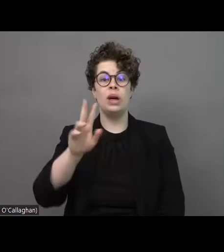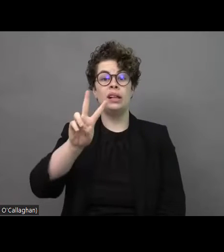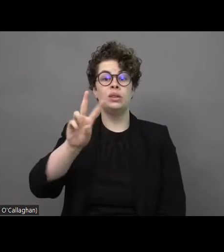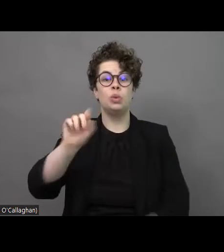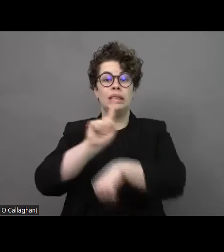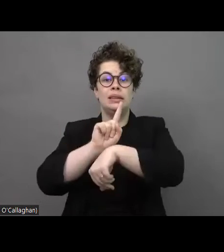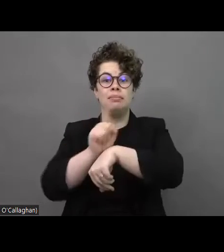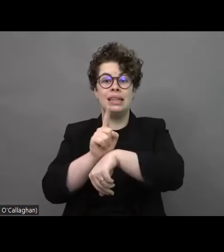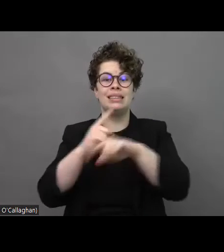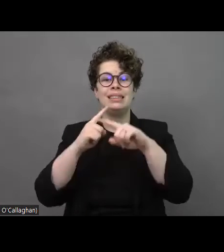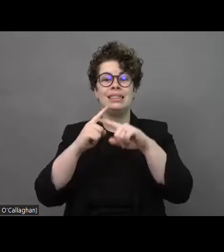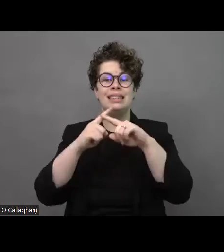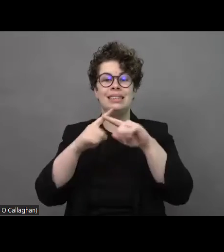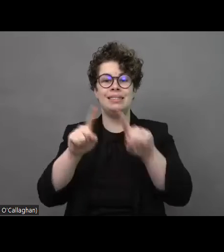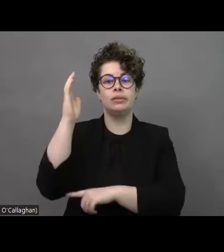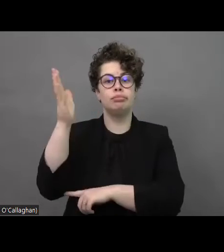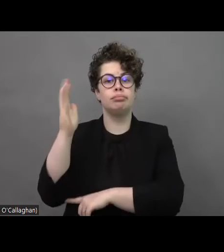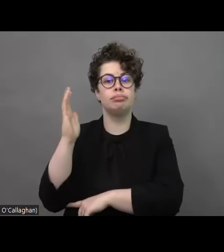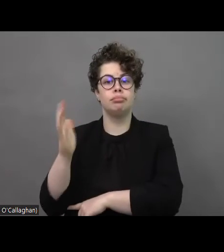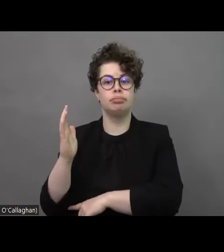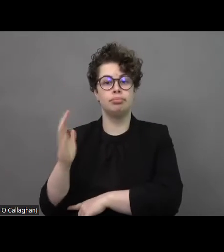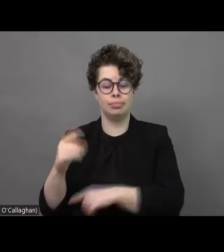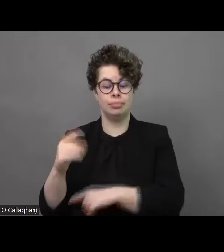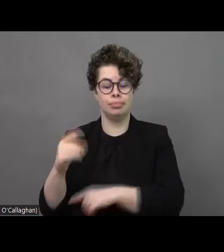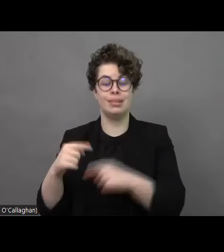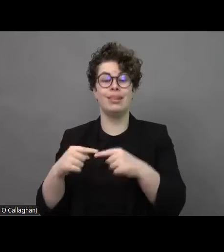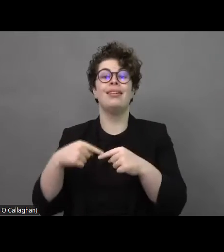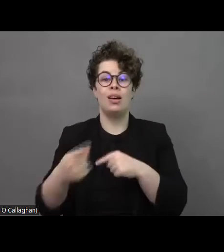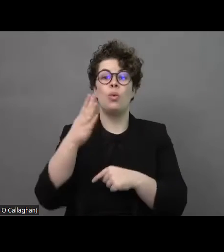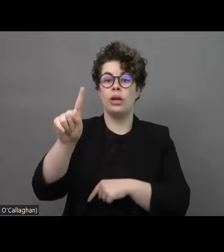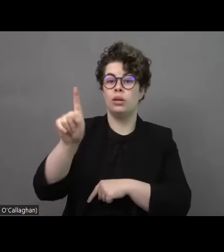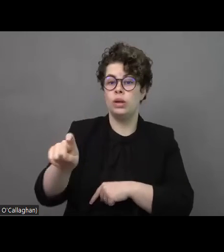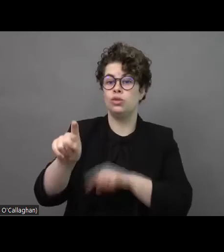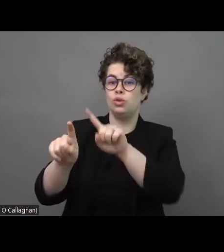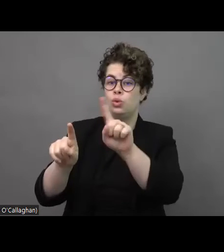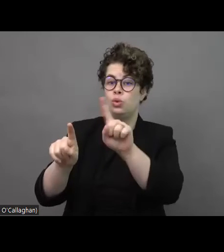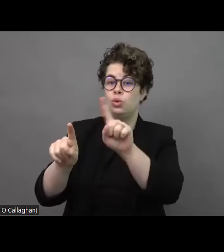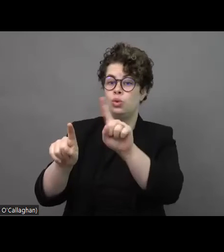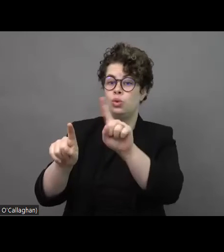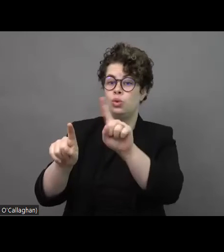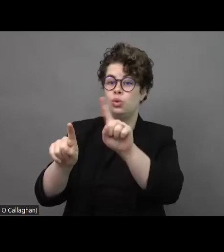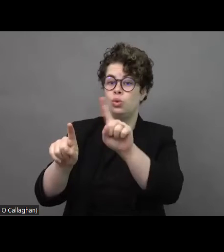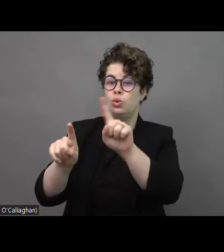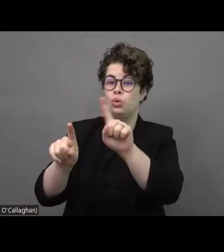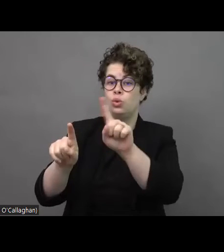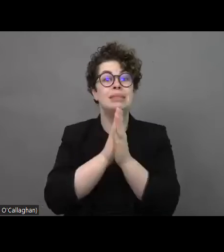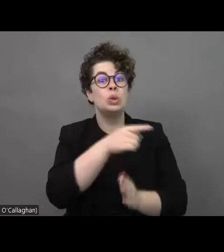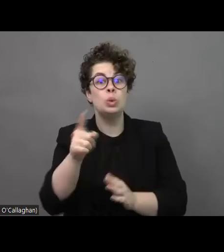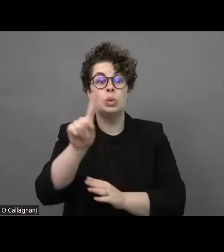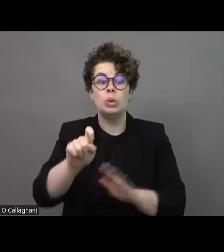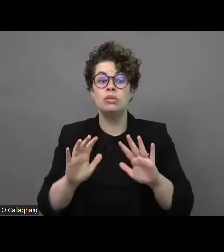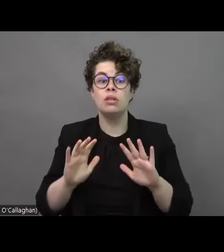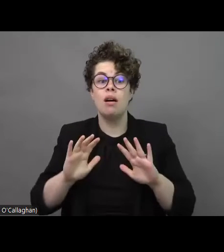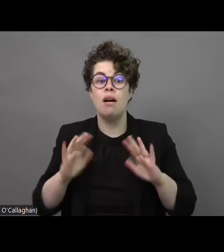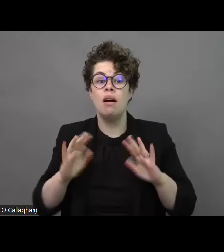interventions by our speakers, followed by the chance for questions. As I said, please put any questions that you have